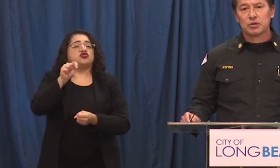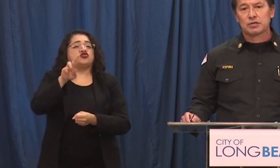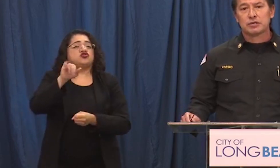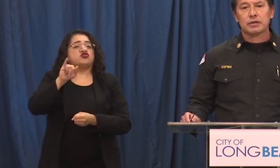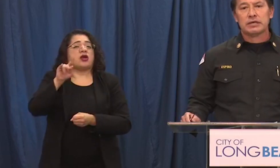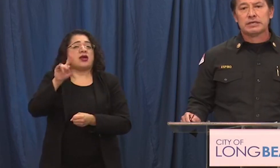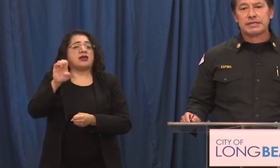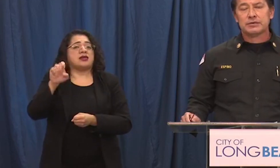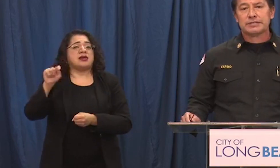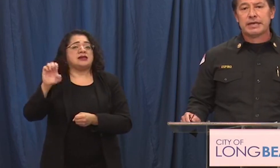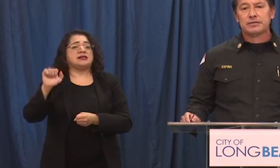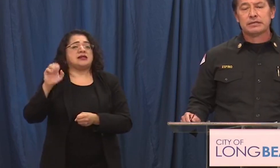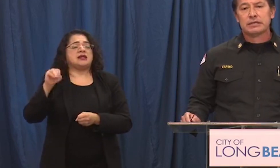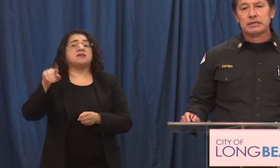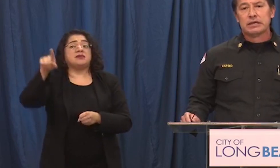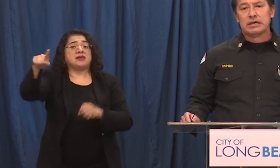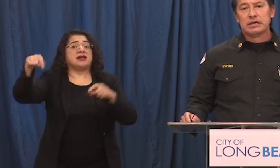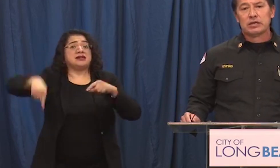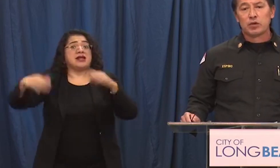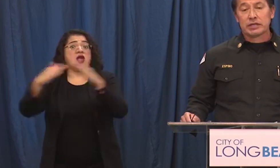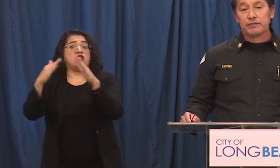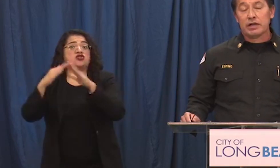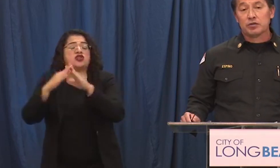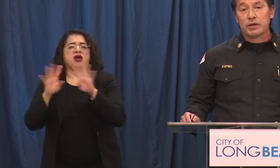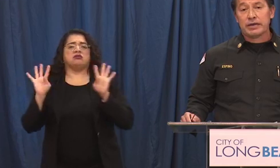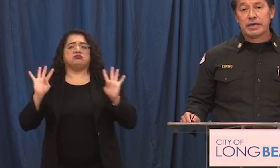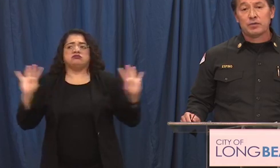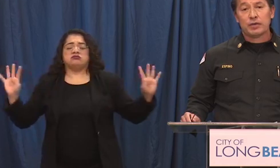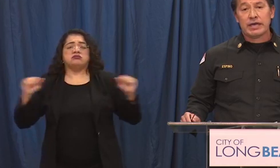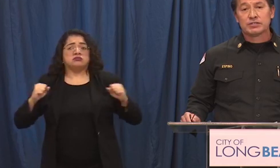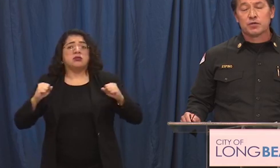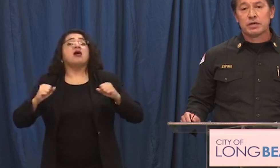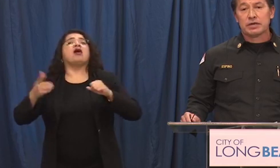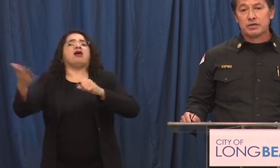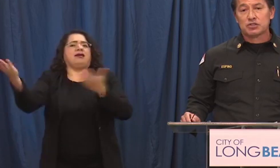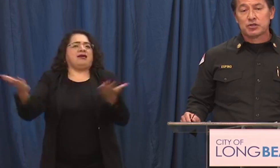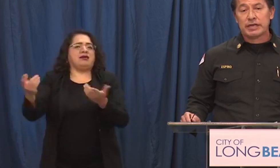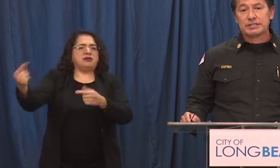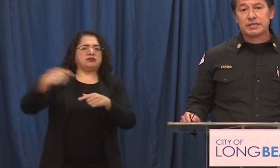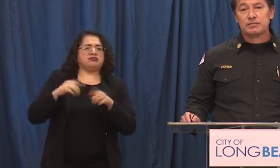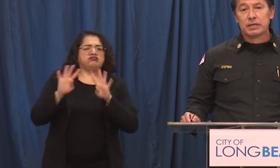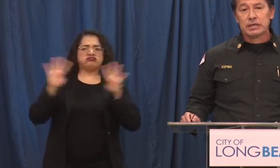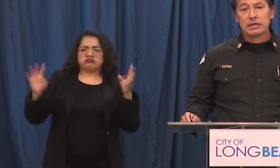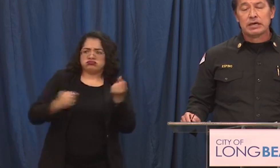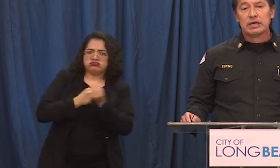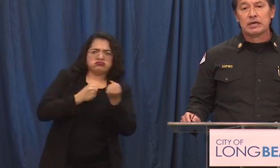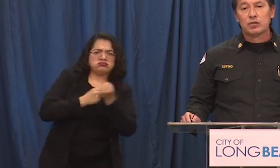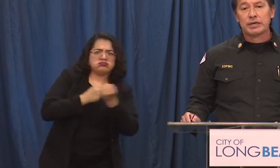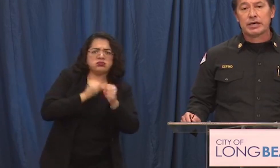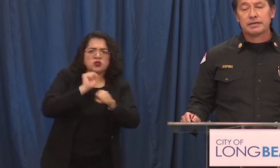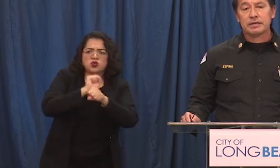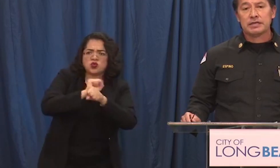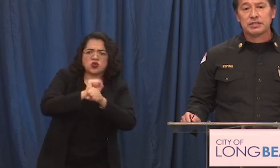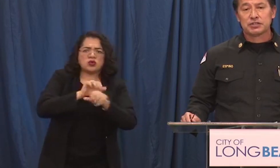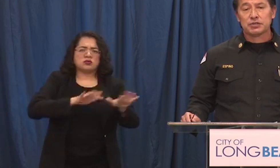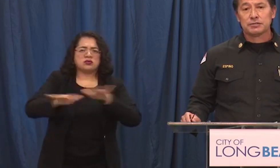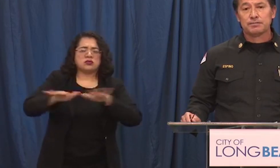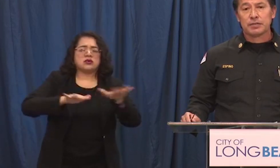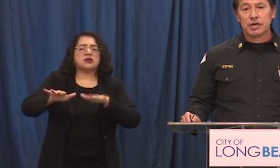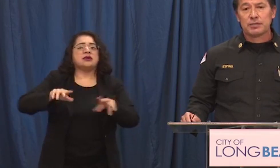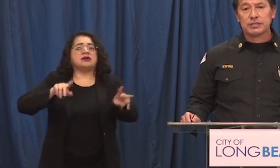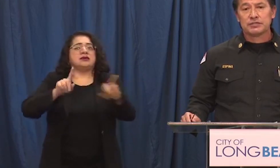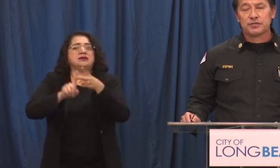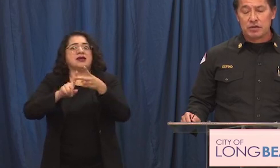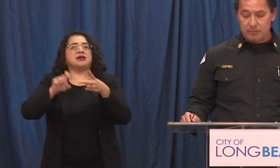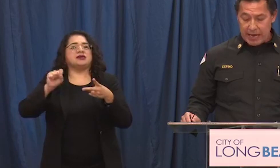shoulder to shoulder uh downtown uh quickly followed by that we asked for another strike team uh we got additional